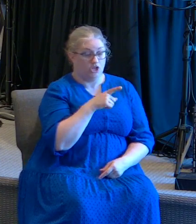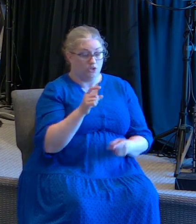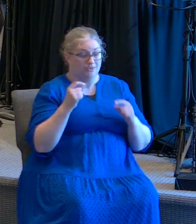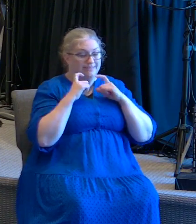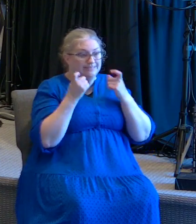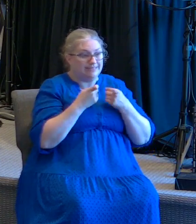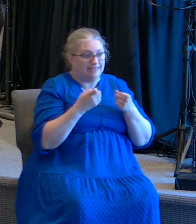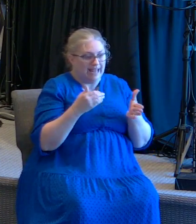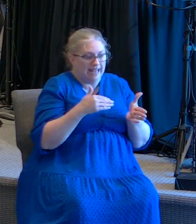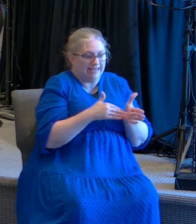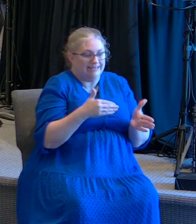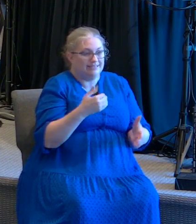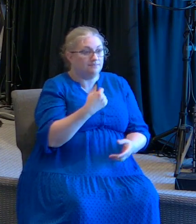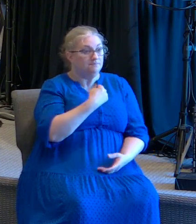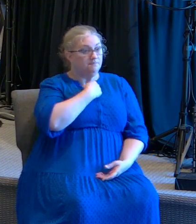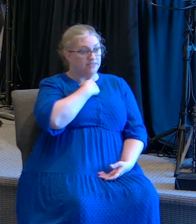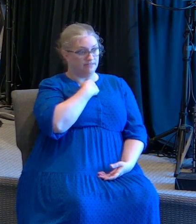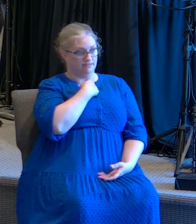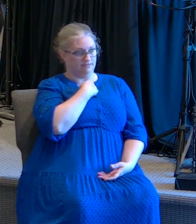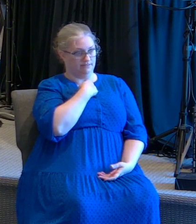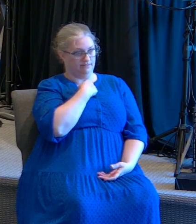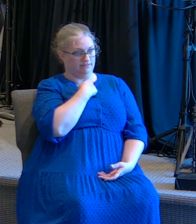Él pecó contra mí.